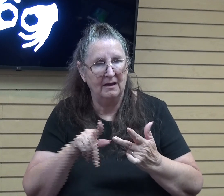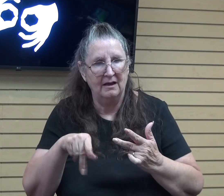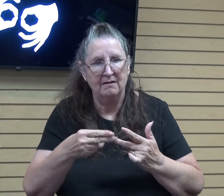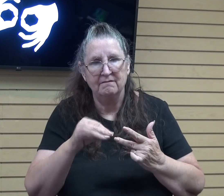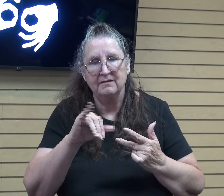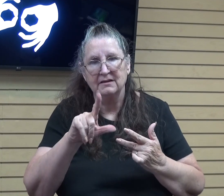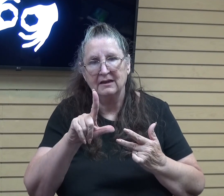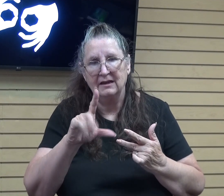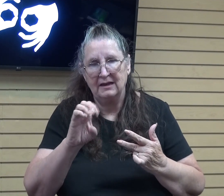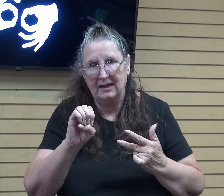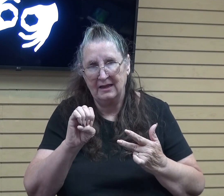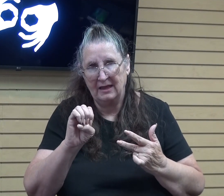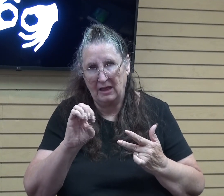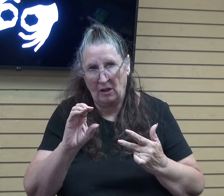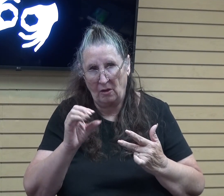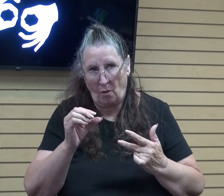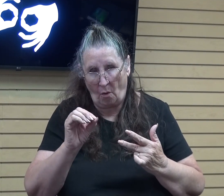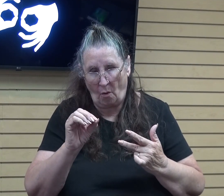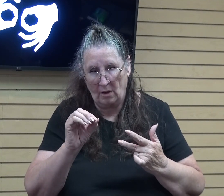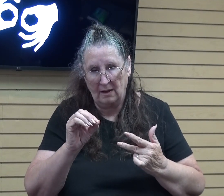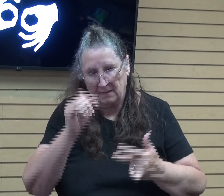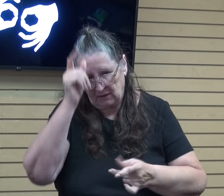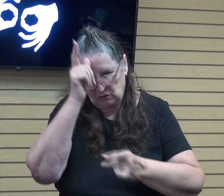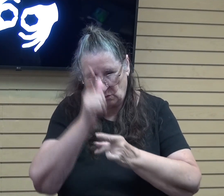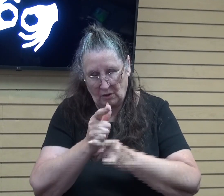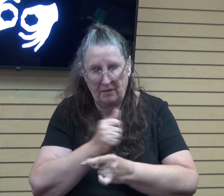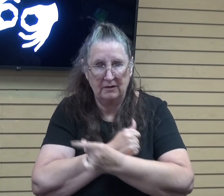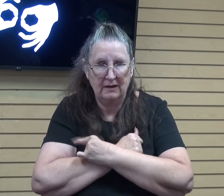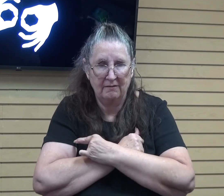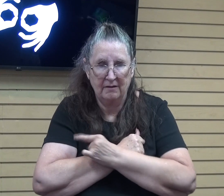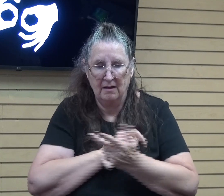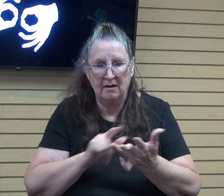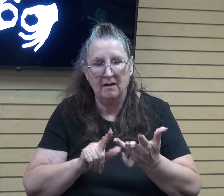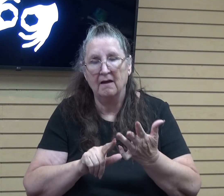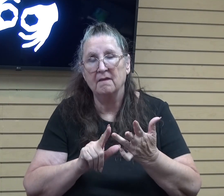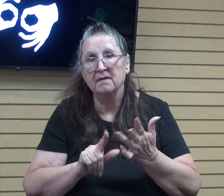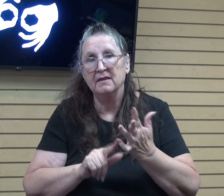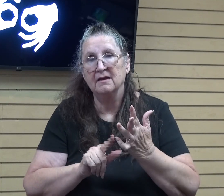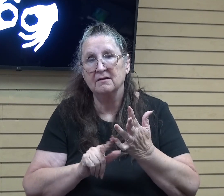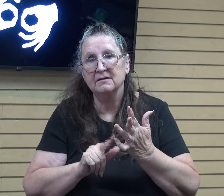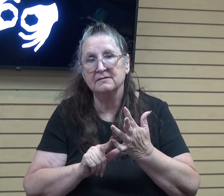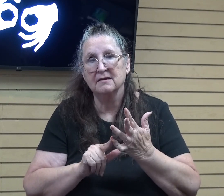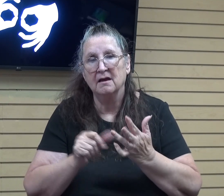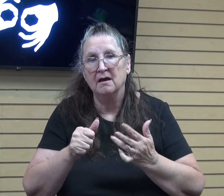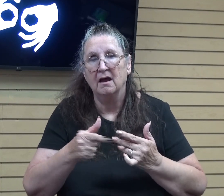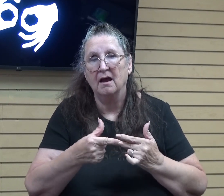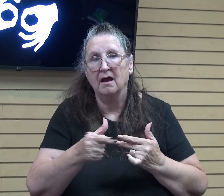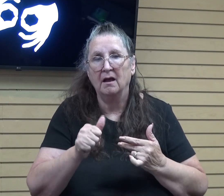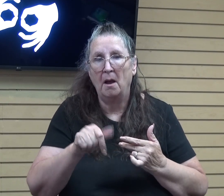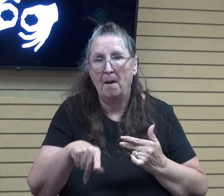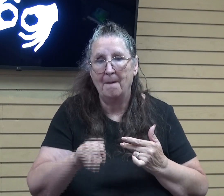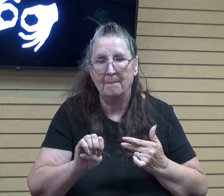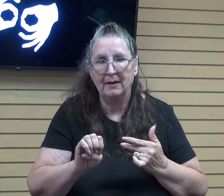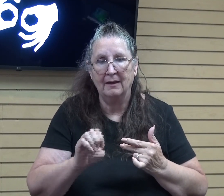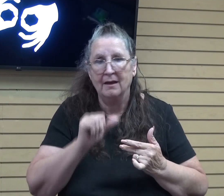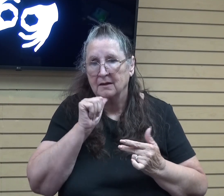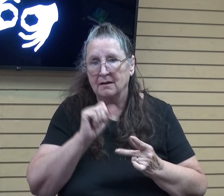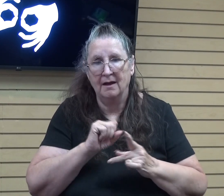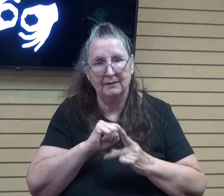which is brotherly love. But then there's also agape. And that's unconditional love. And we say we love